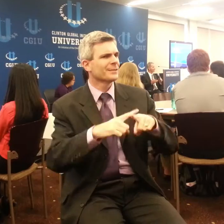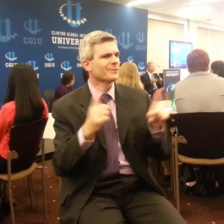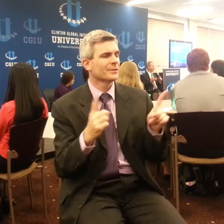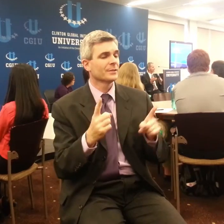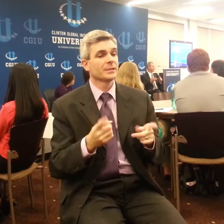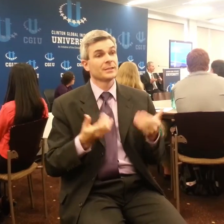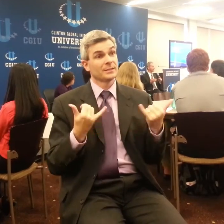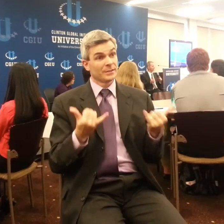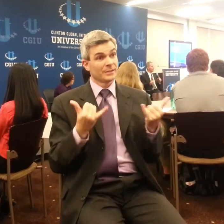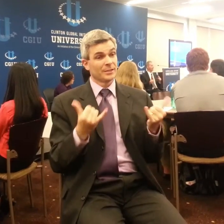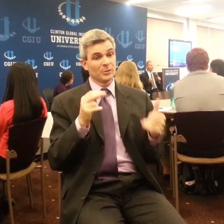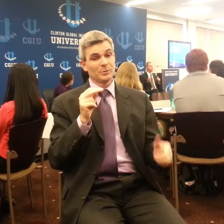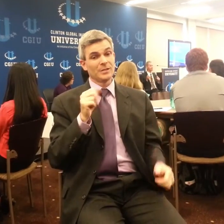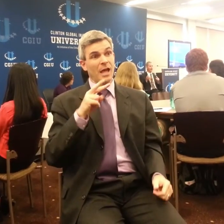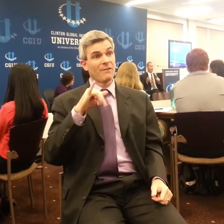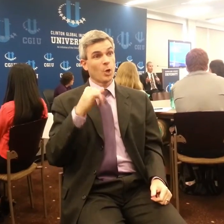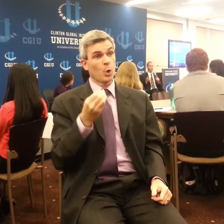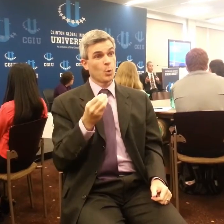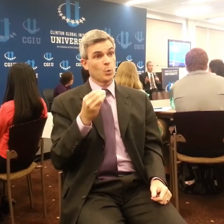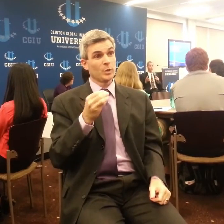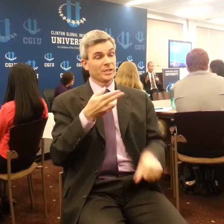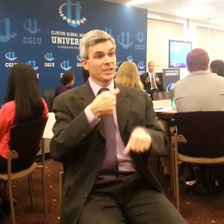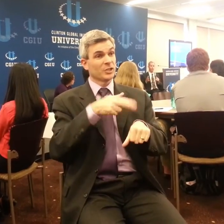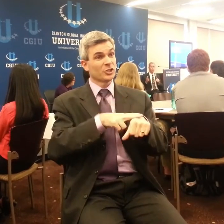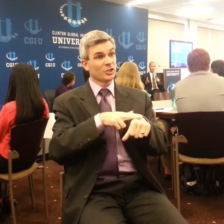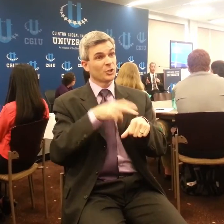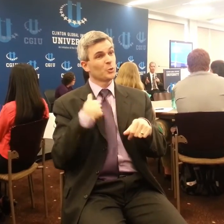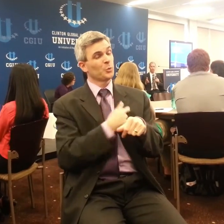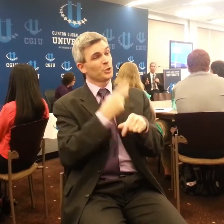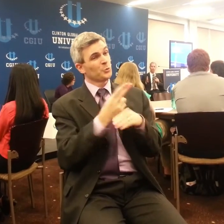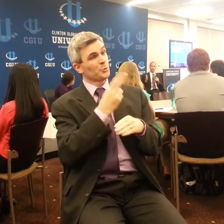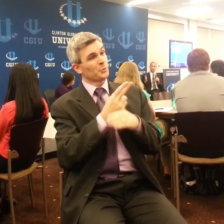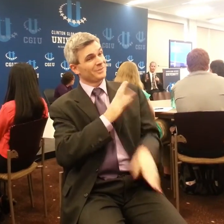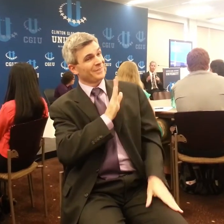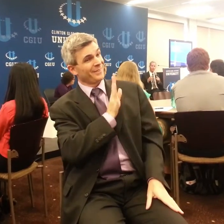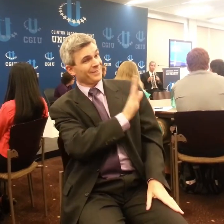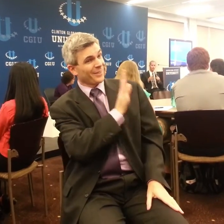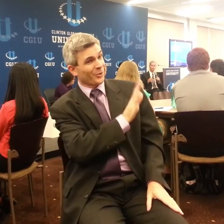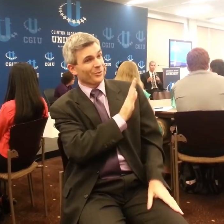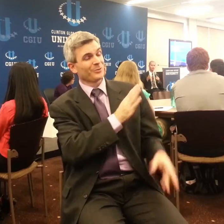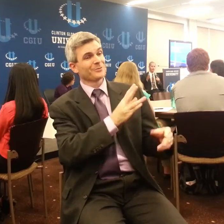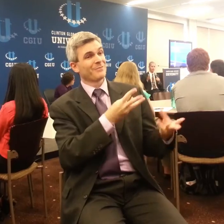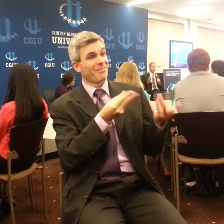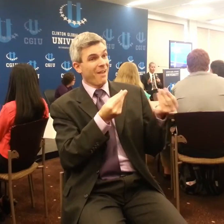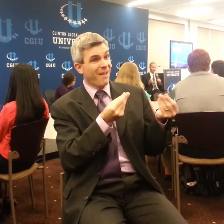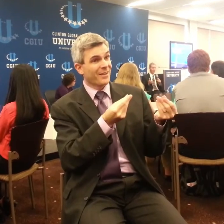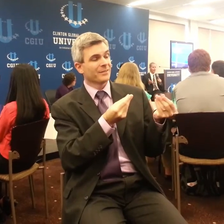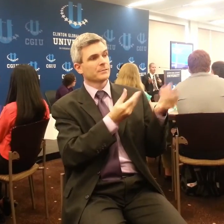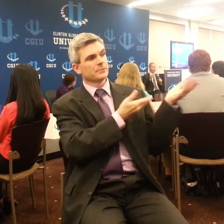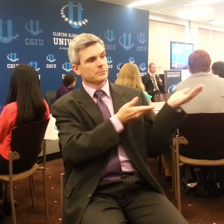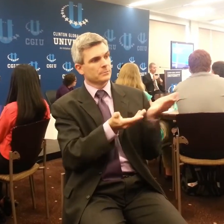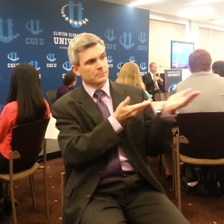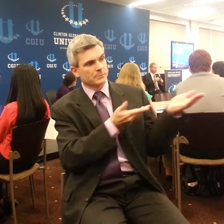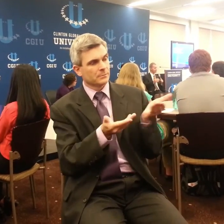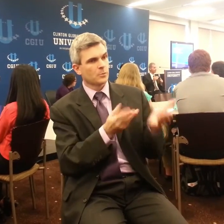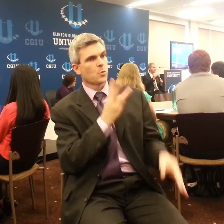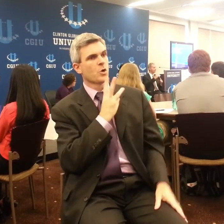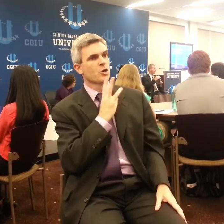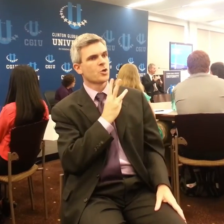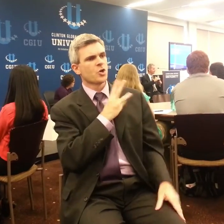in the United States to power the movement of water over 300 miles in an open canal, across the desert, uphill,